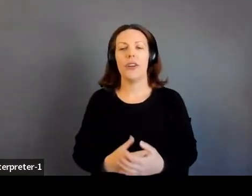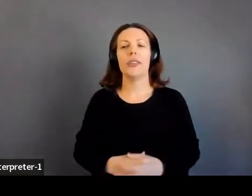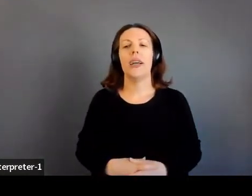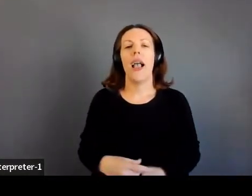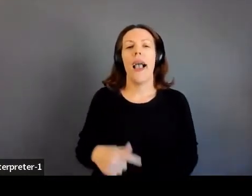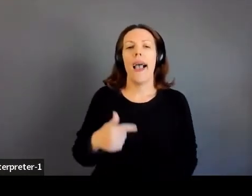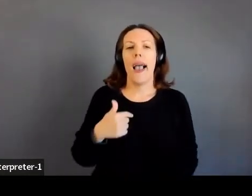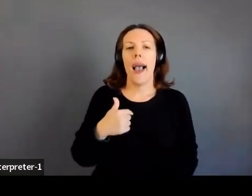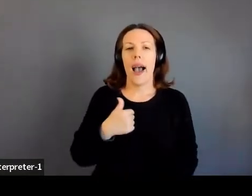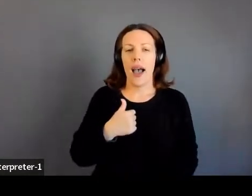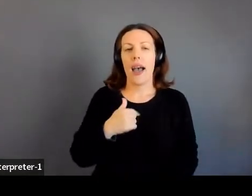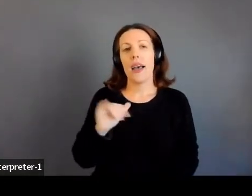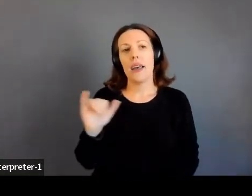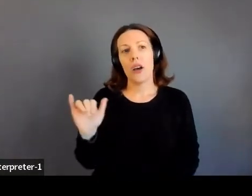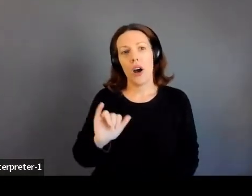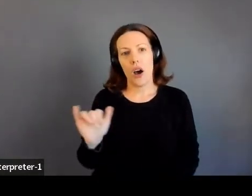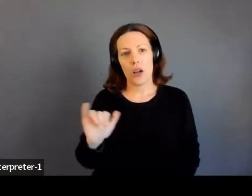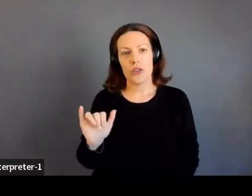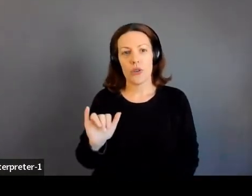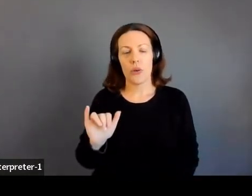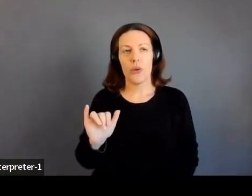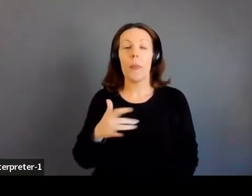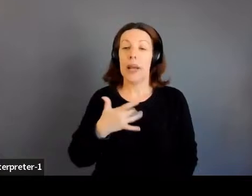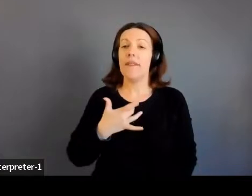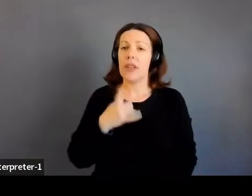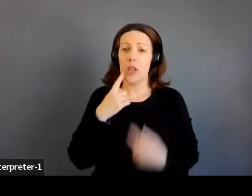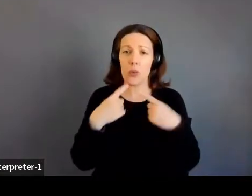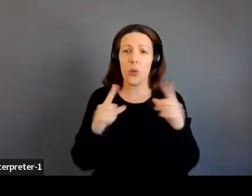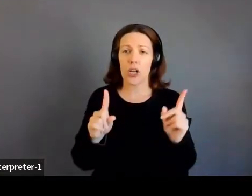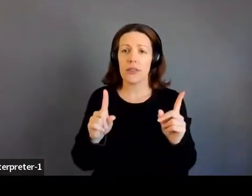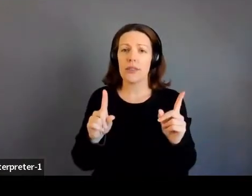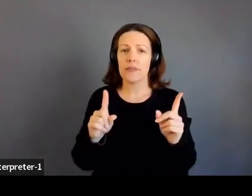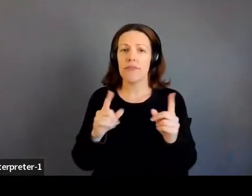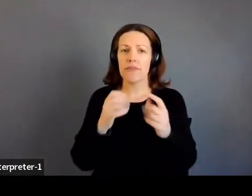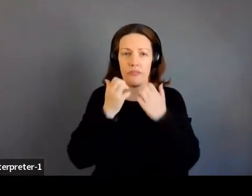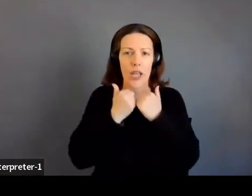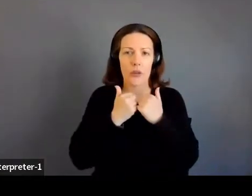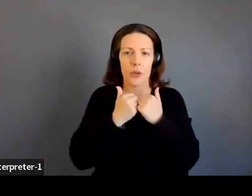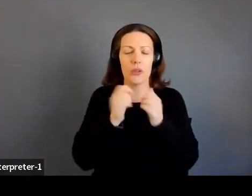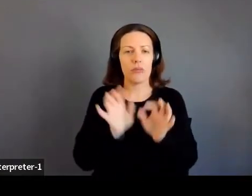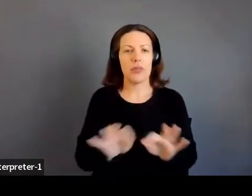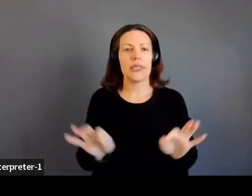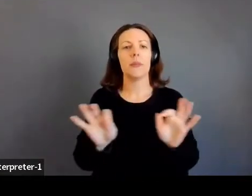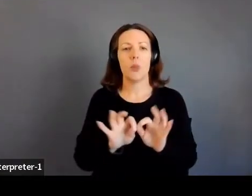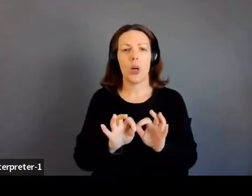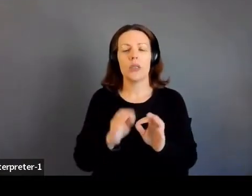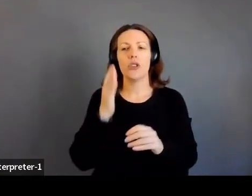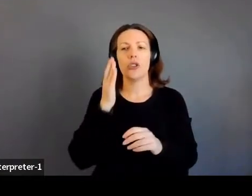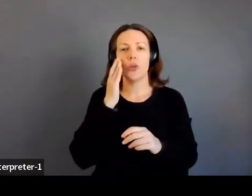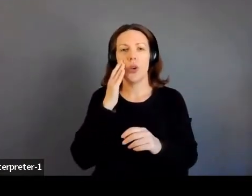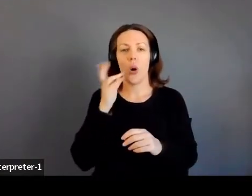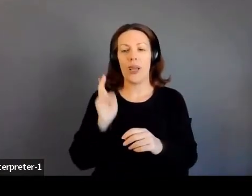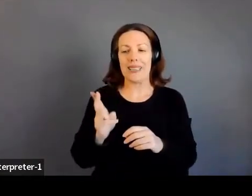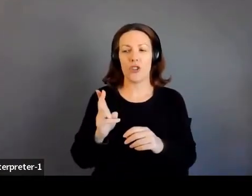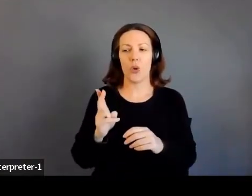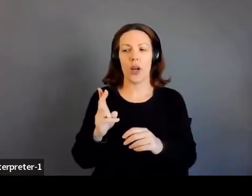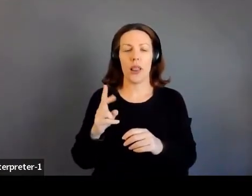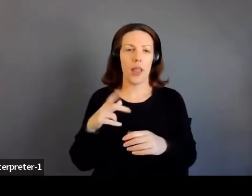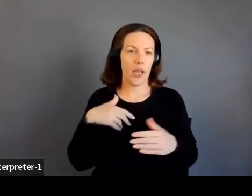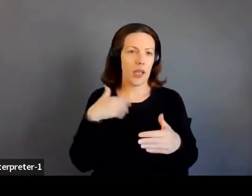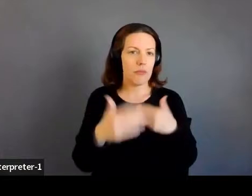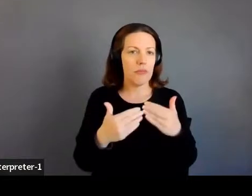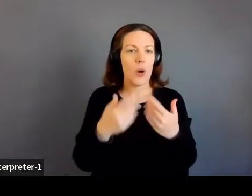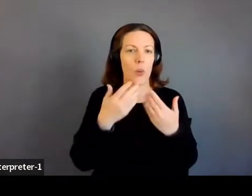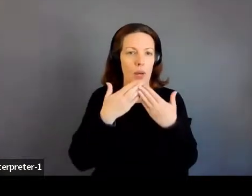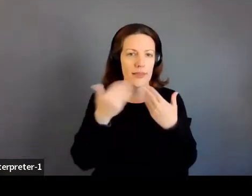I am also a, I think that works. I think that is very valuable. I think it's important to know what has historically worked best